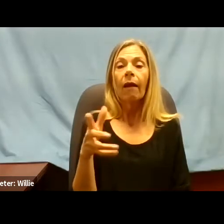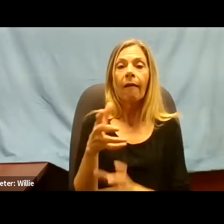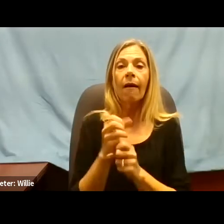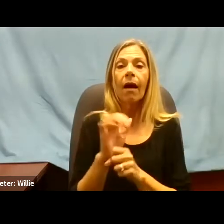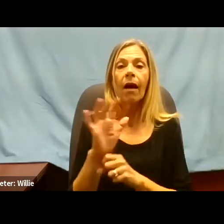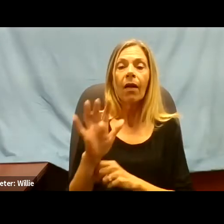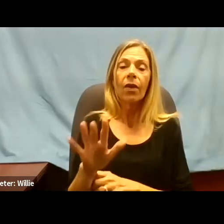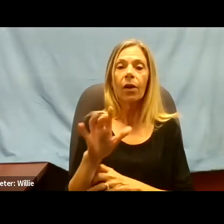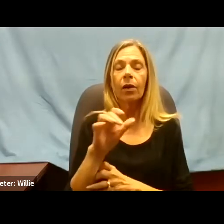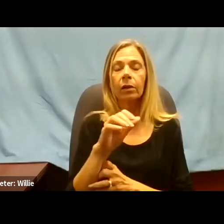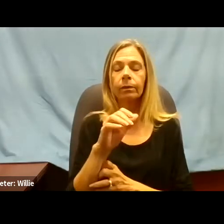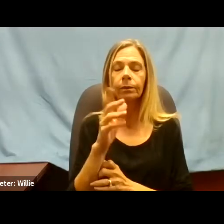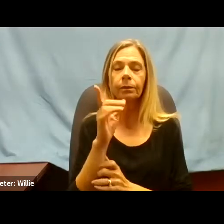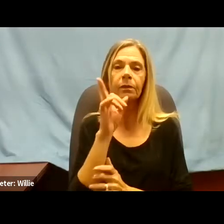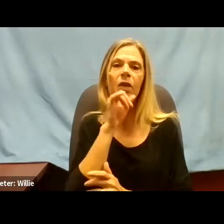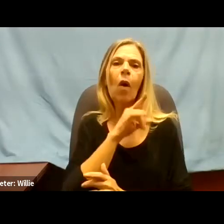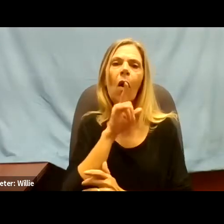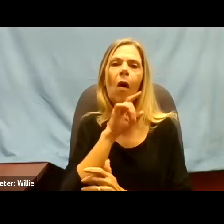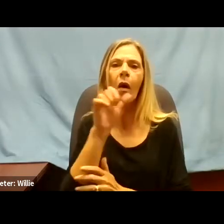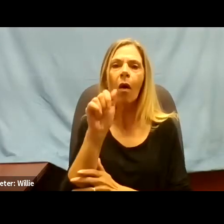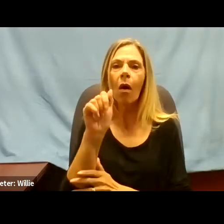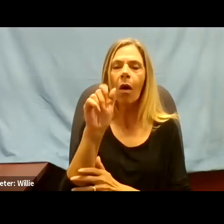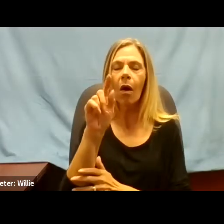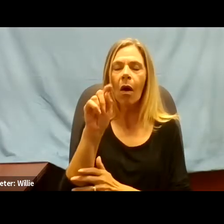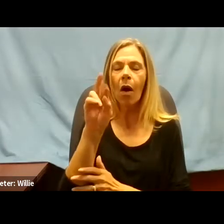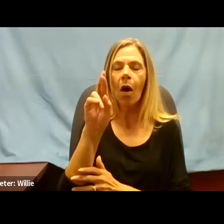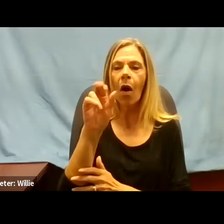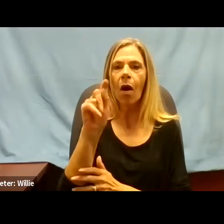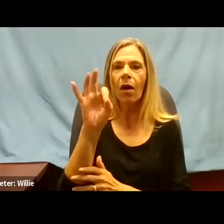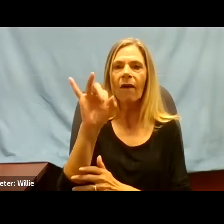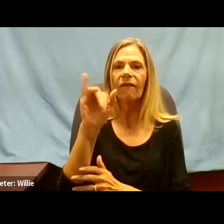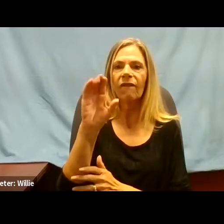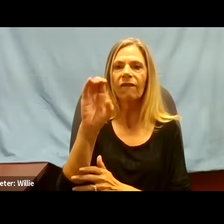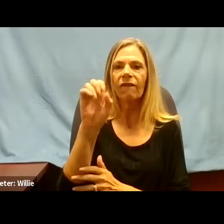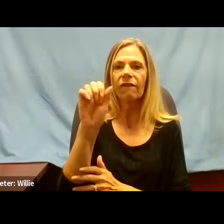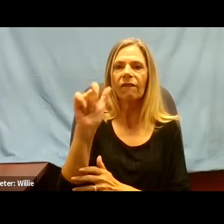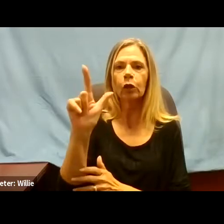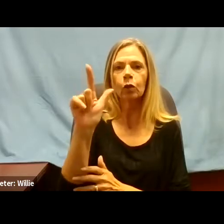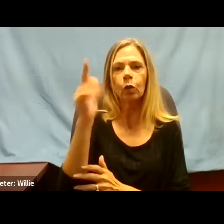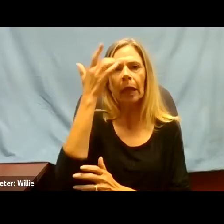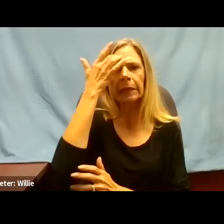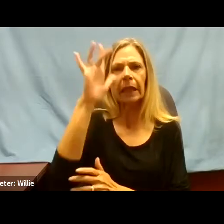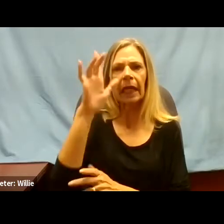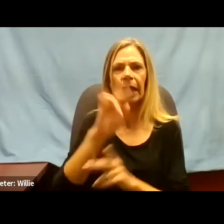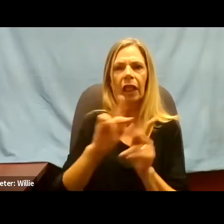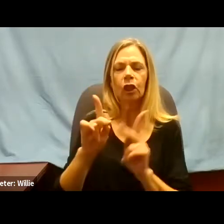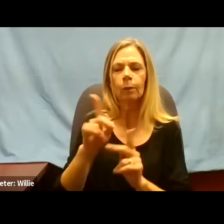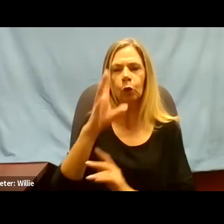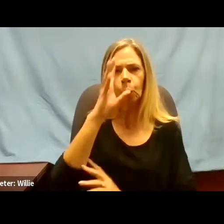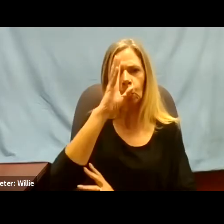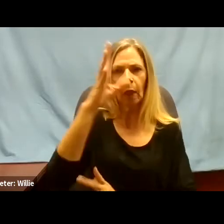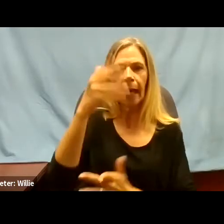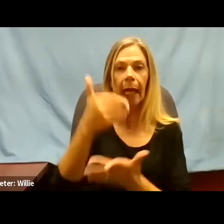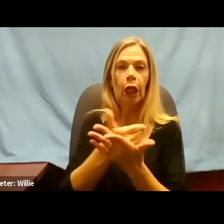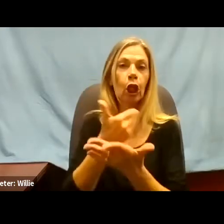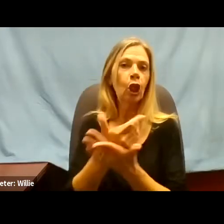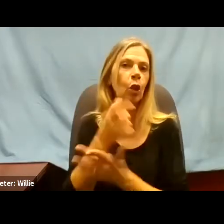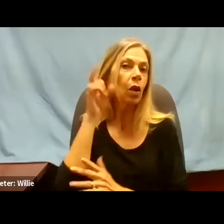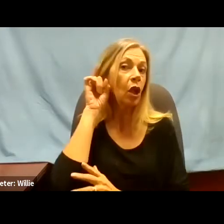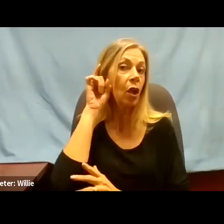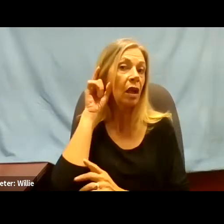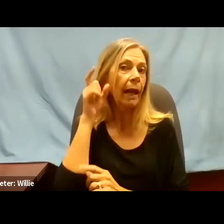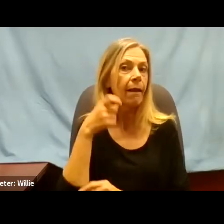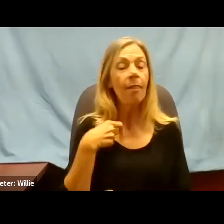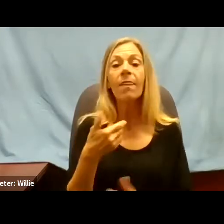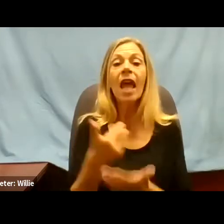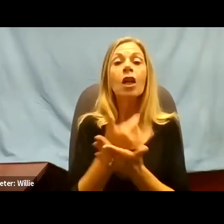with their hearing aid people. They created a new hearing aid, and guess what it does? You can give it to